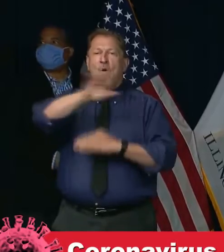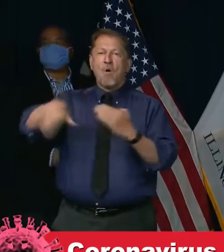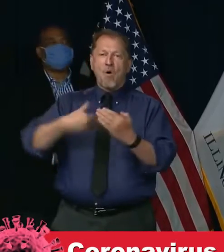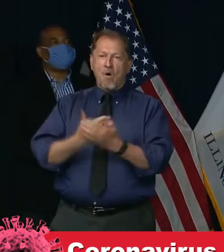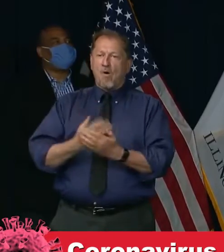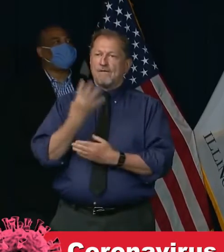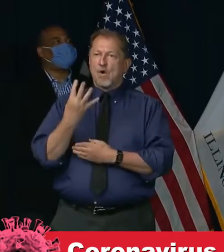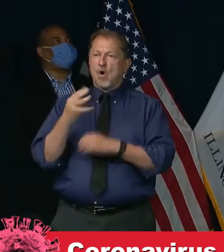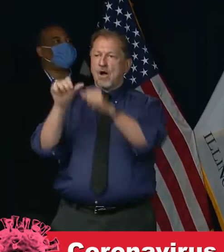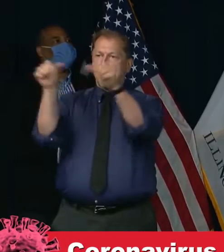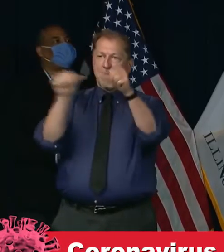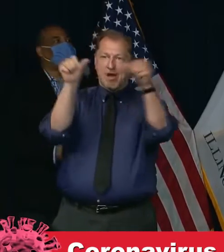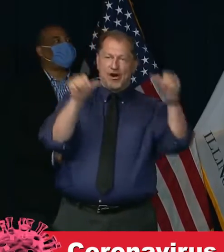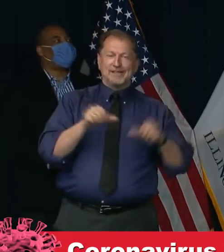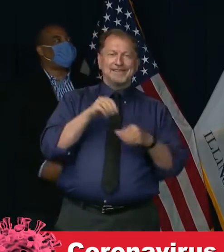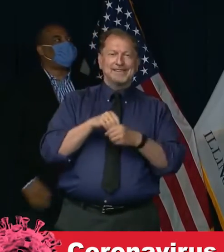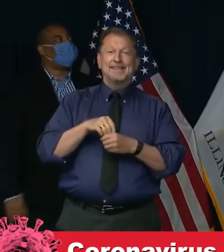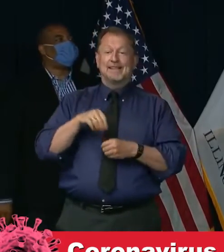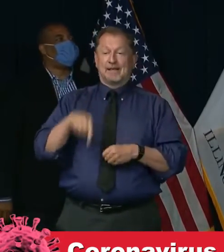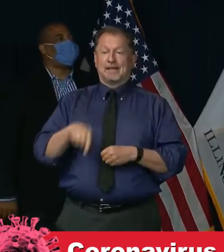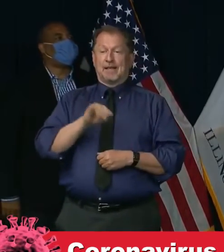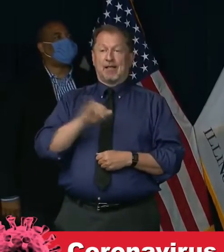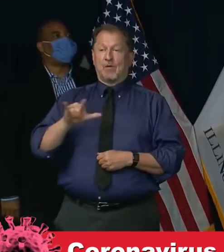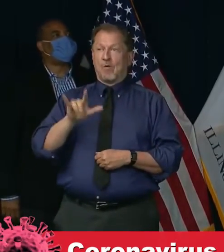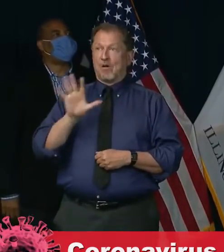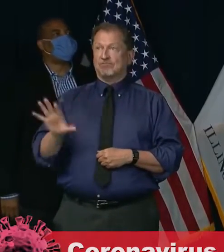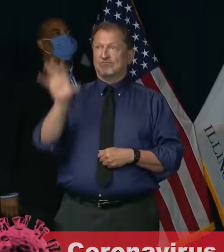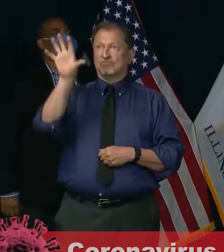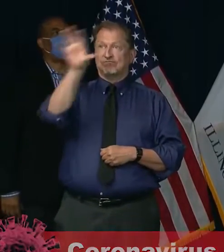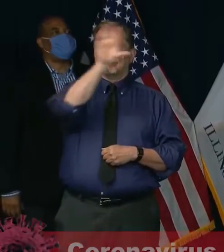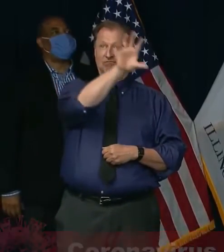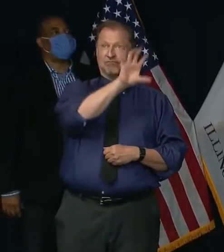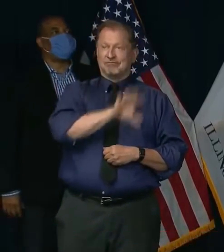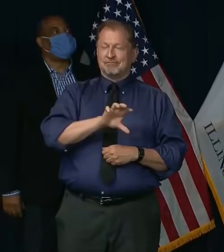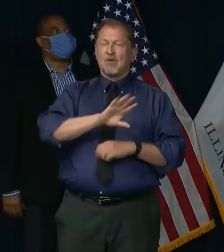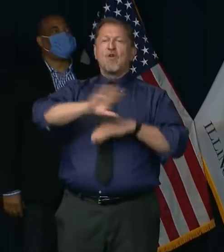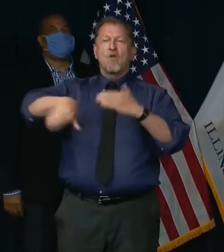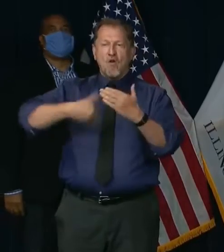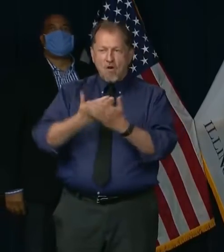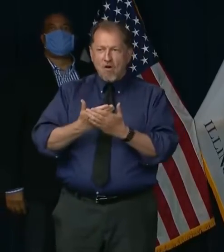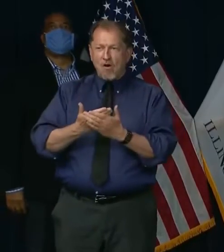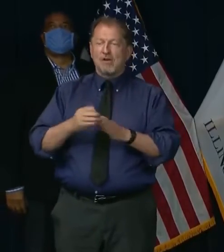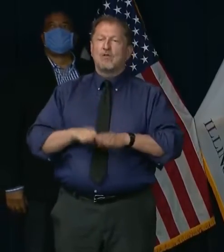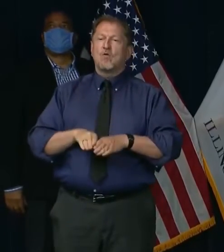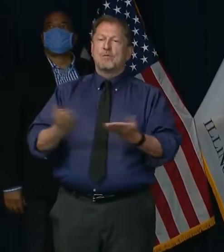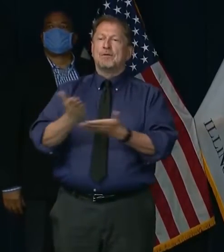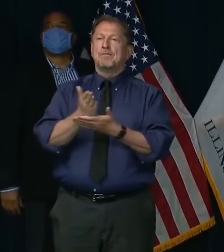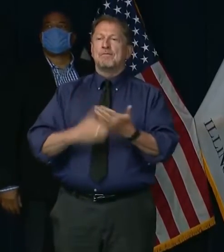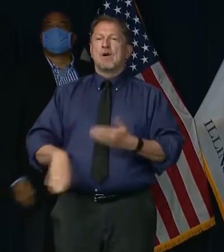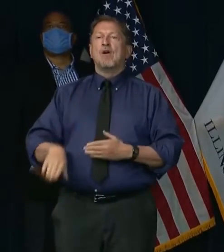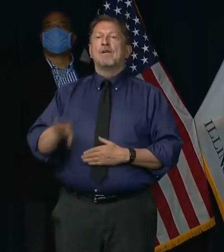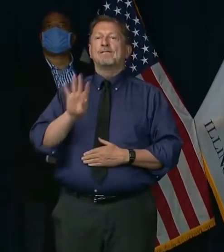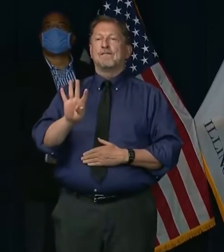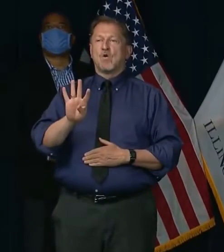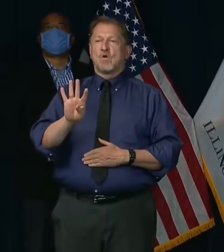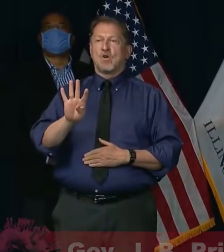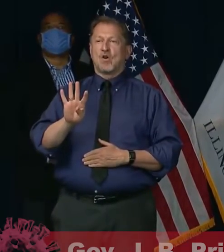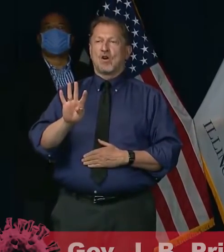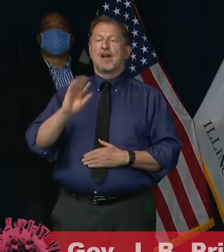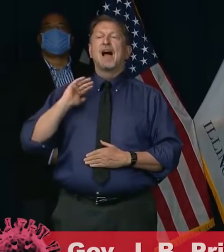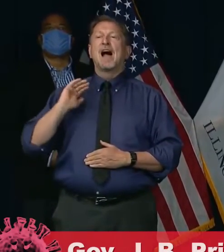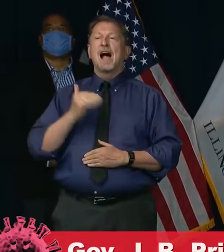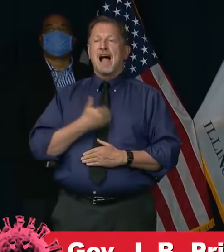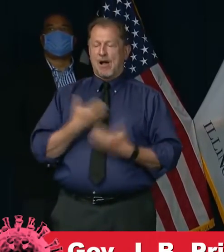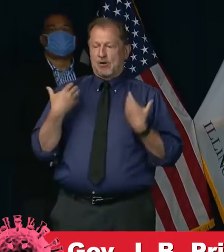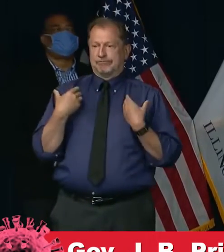Restore Illinois plan are eligible to move forward into the revitalization phase or phase four of our